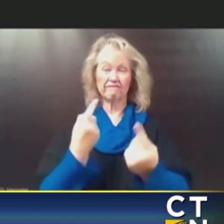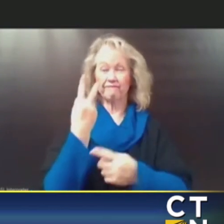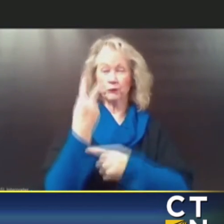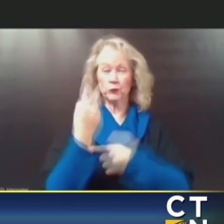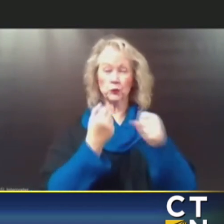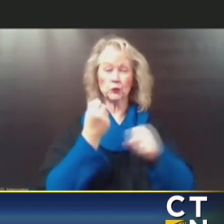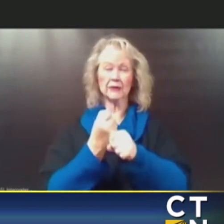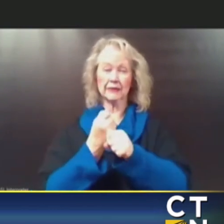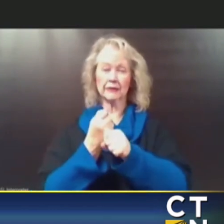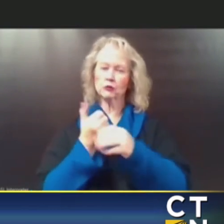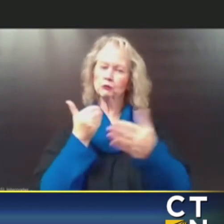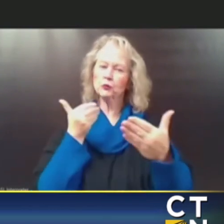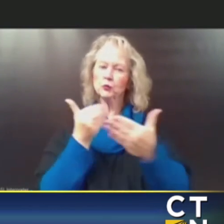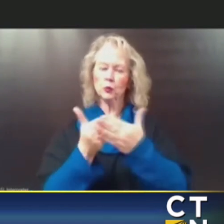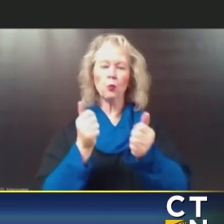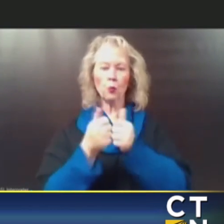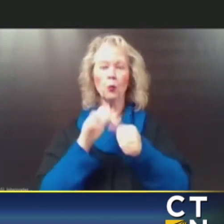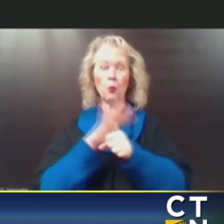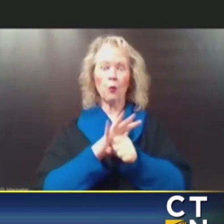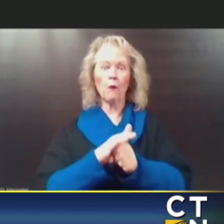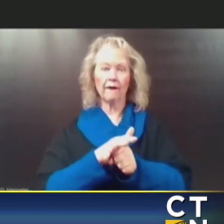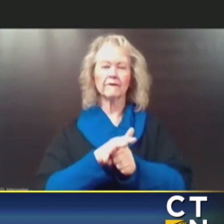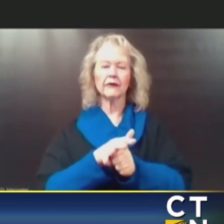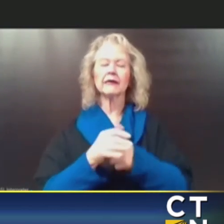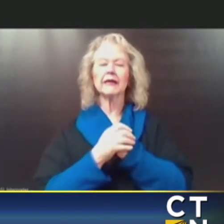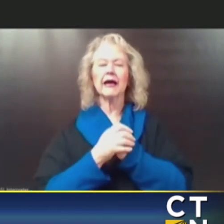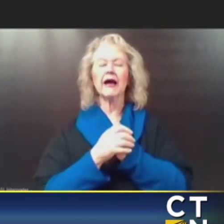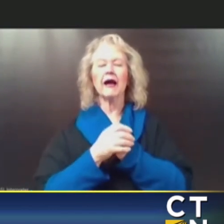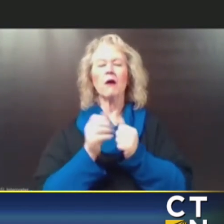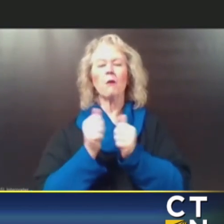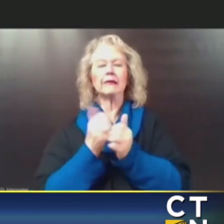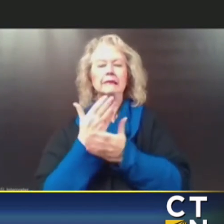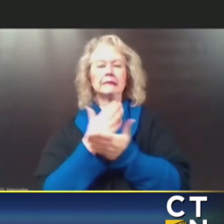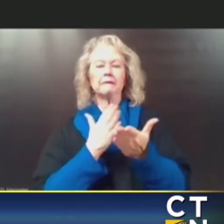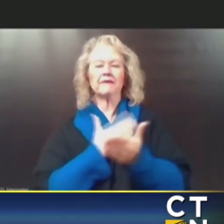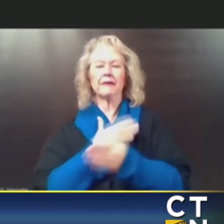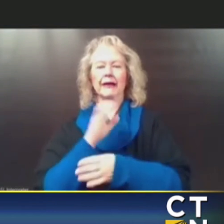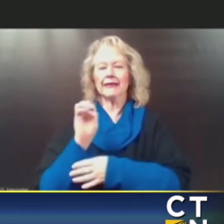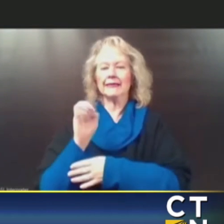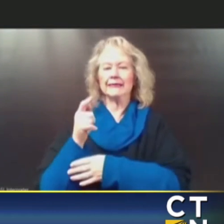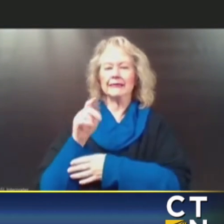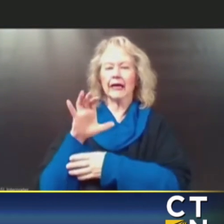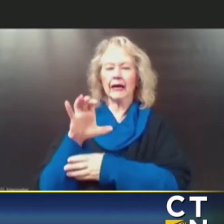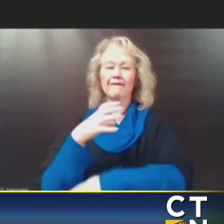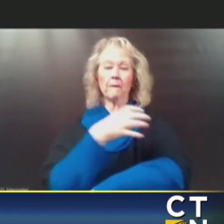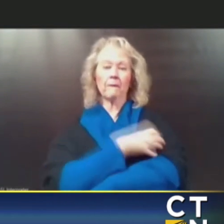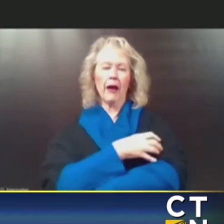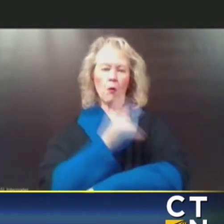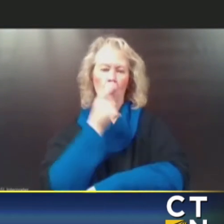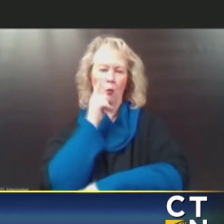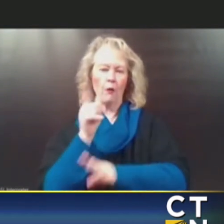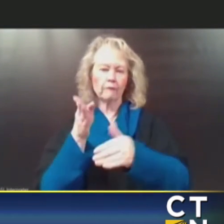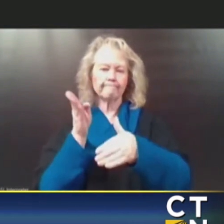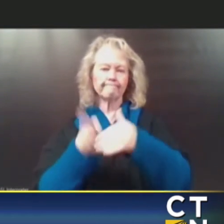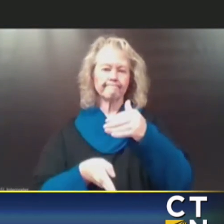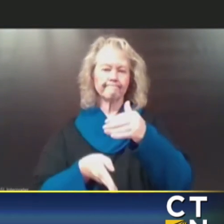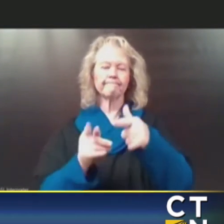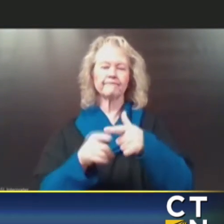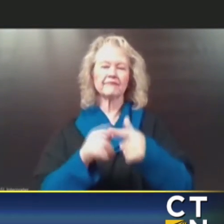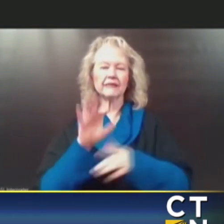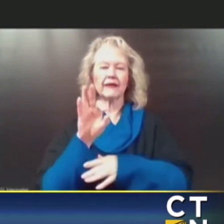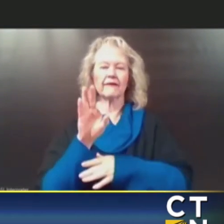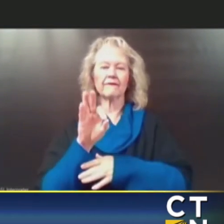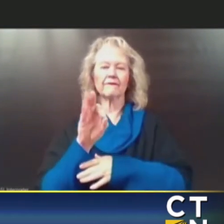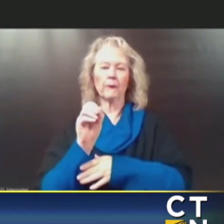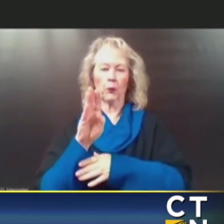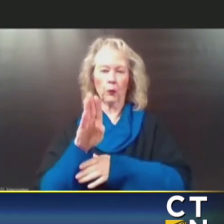close to two years with some of the executive powers that we've had that are going to be coming to a close on February 15th as